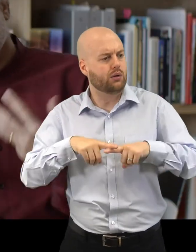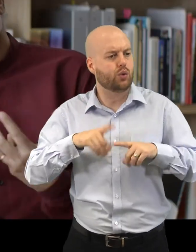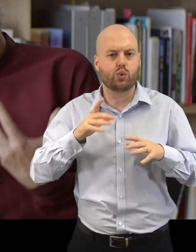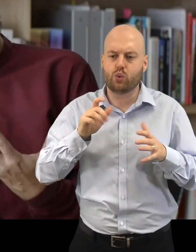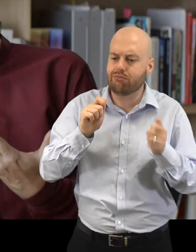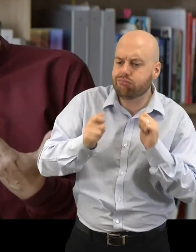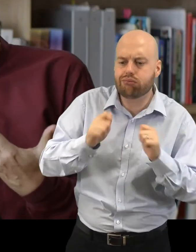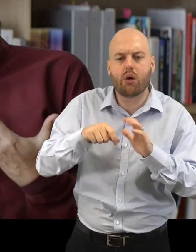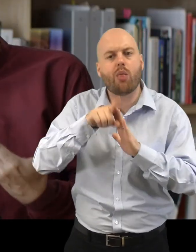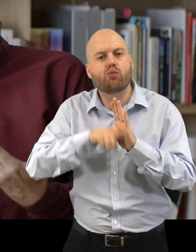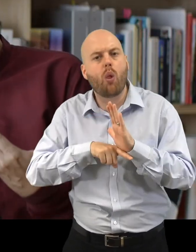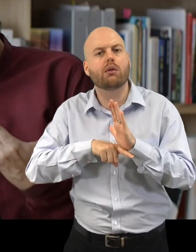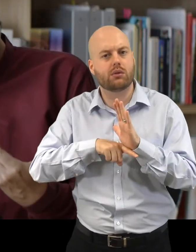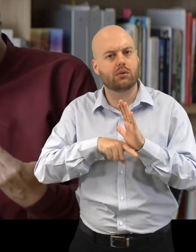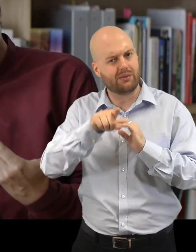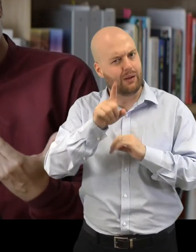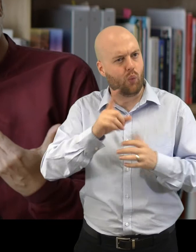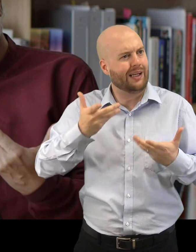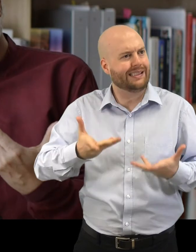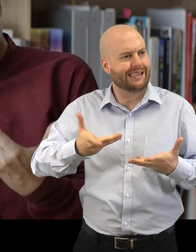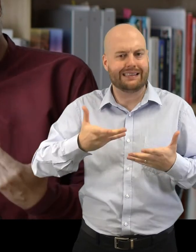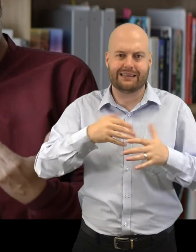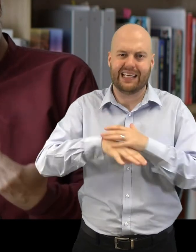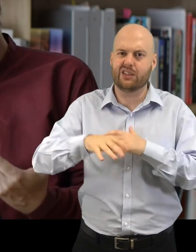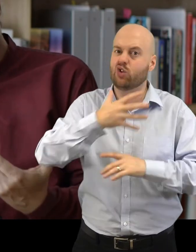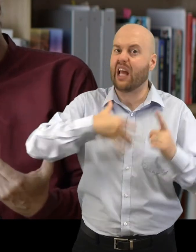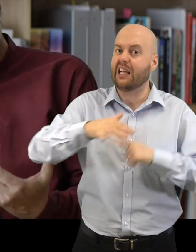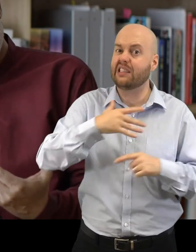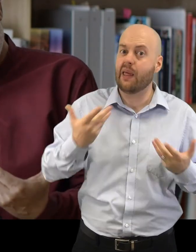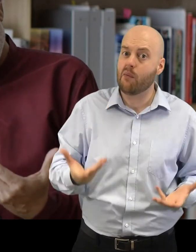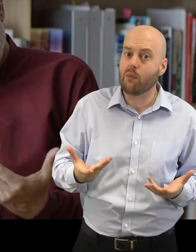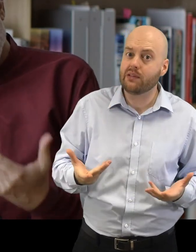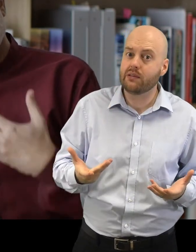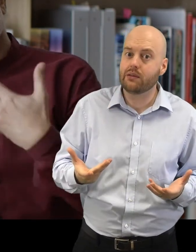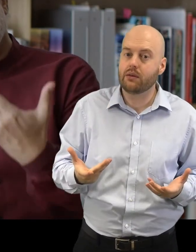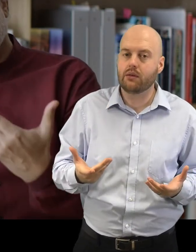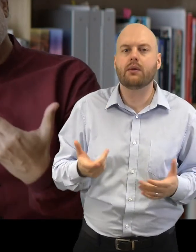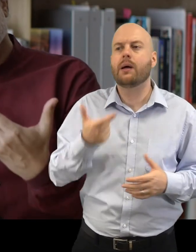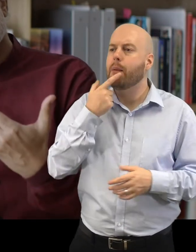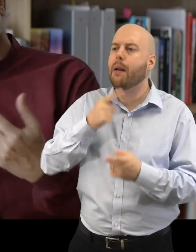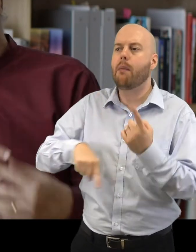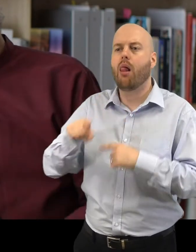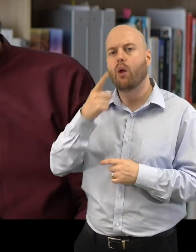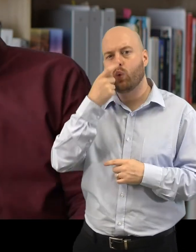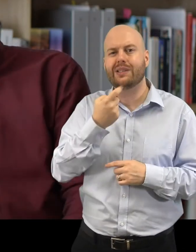these kinds of implicit rules that exist in societies. And one could argue that this could also be